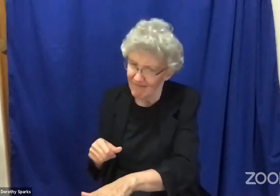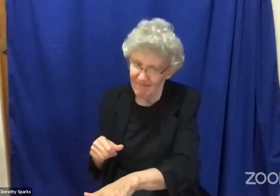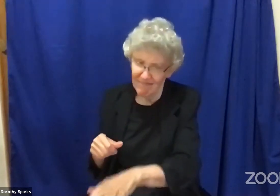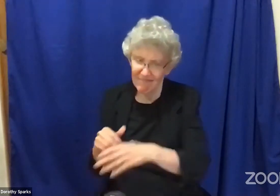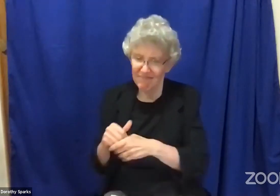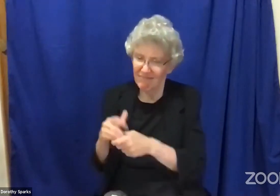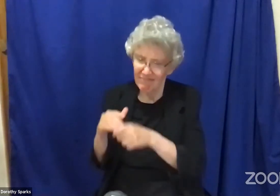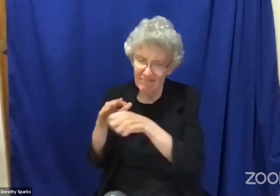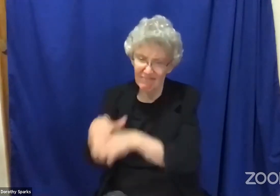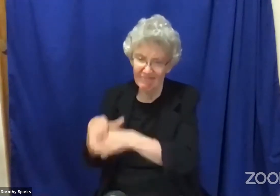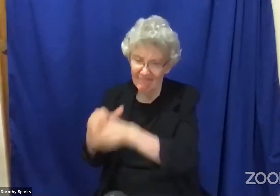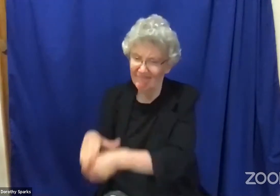contexts